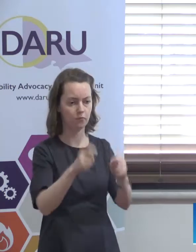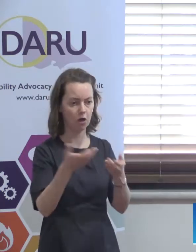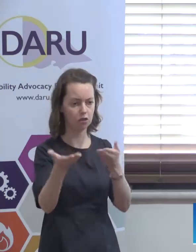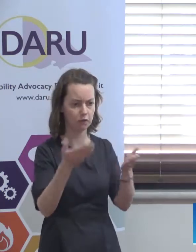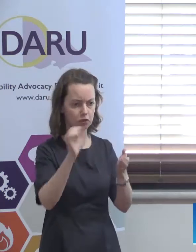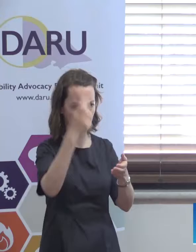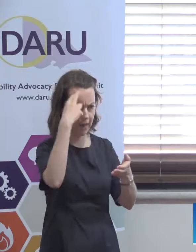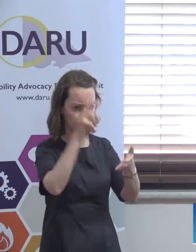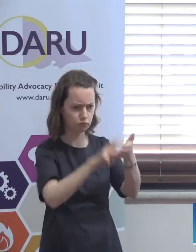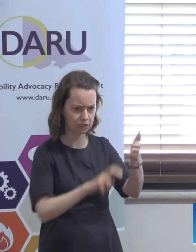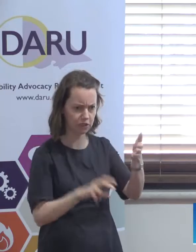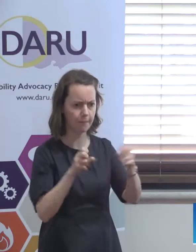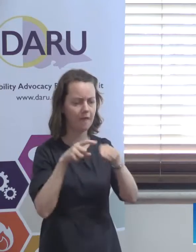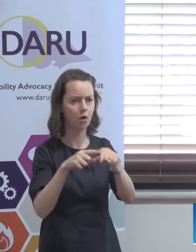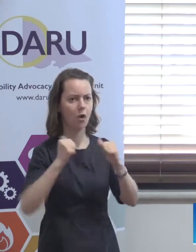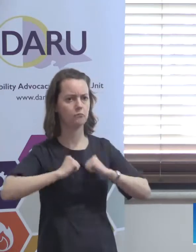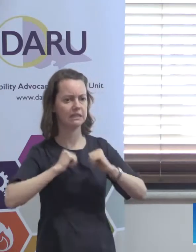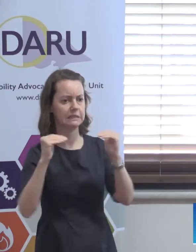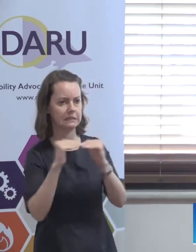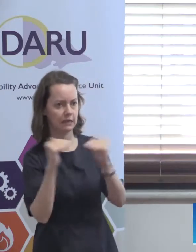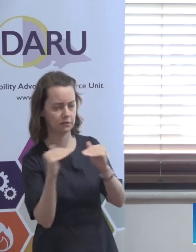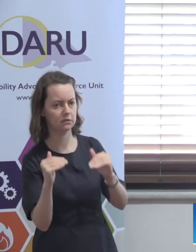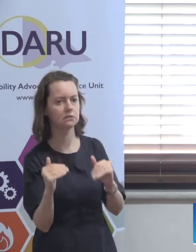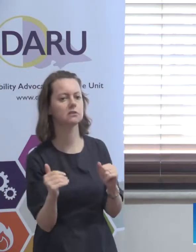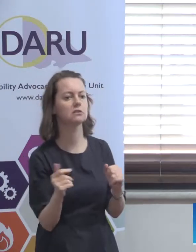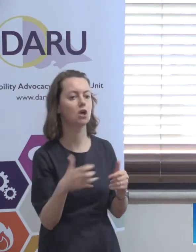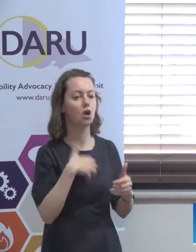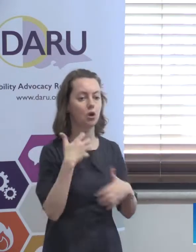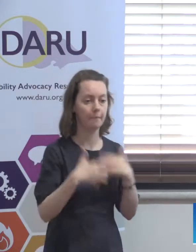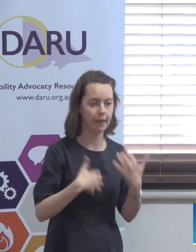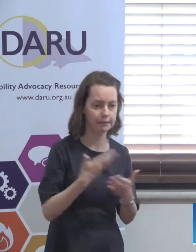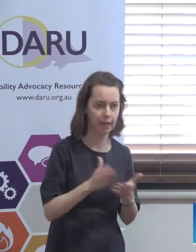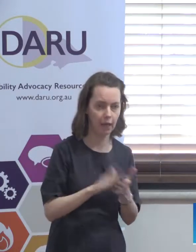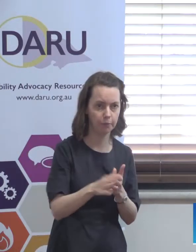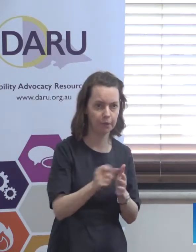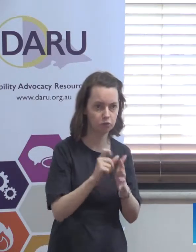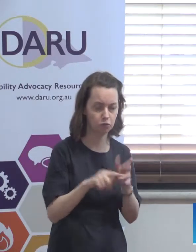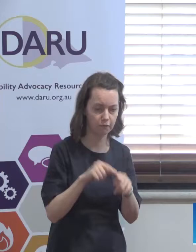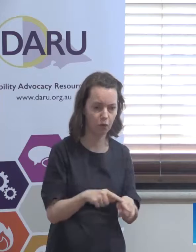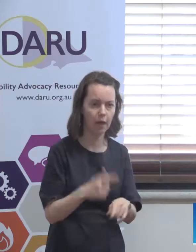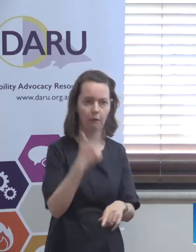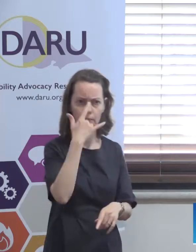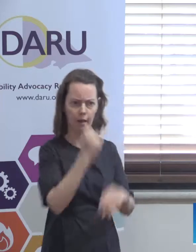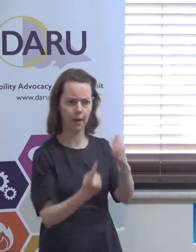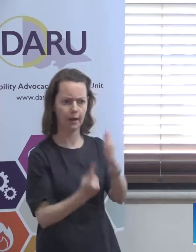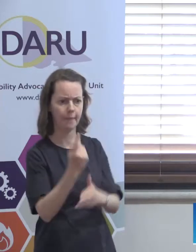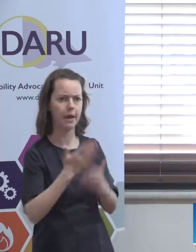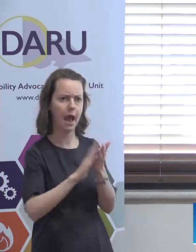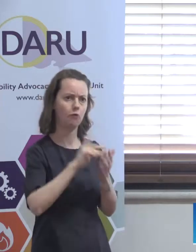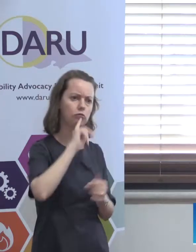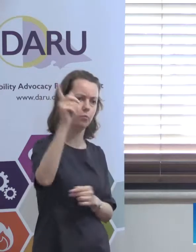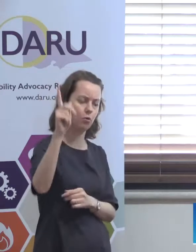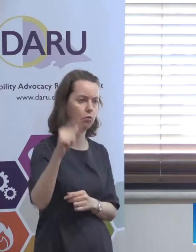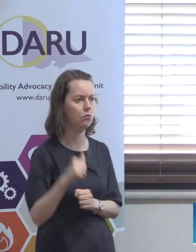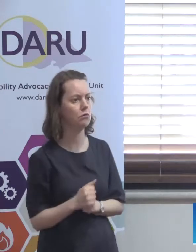is another document that is the practice standards. There's the complaints rules. There's incident management and reportable incidents.